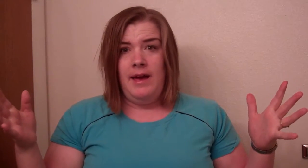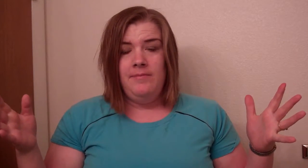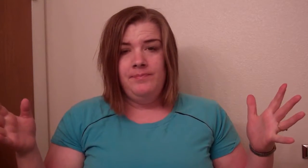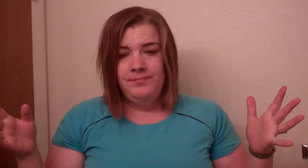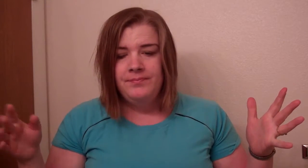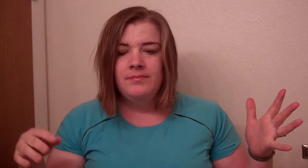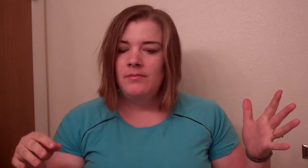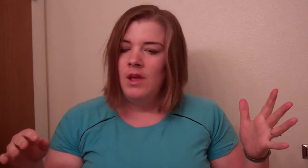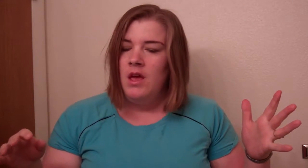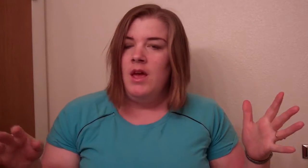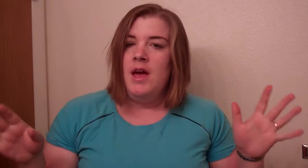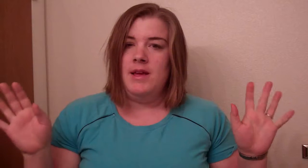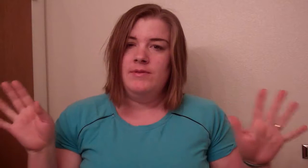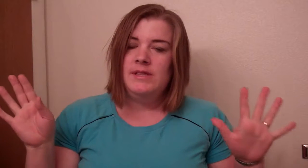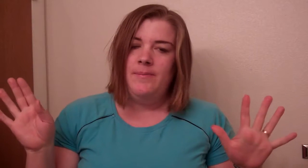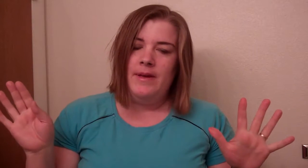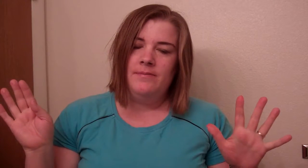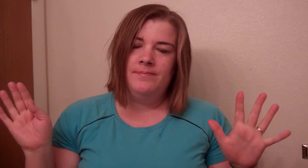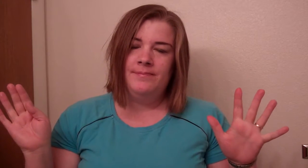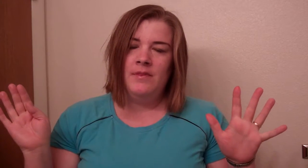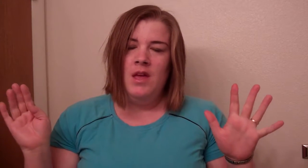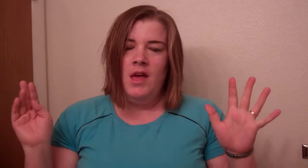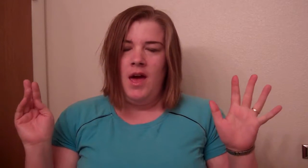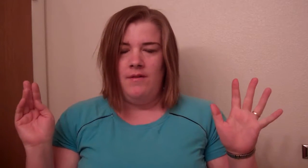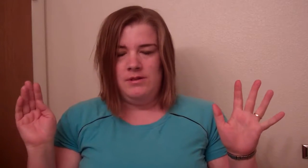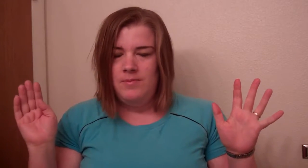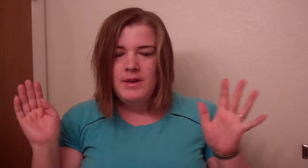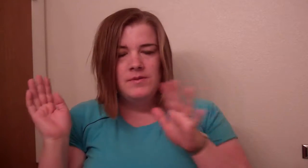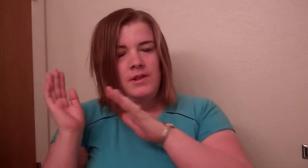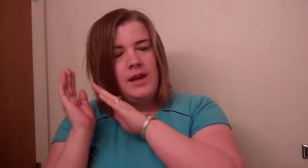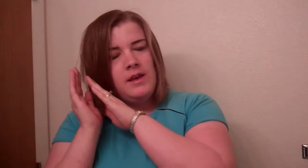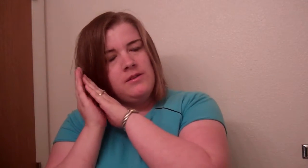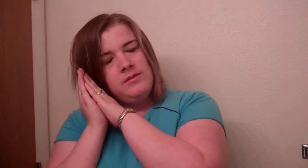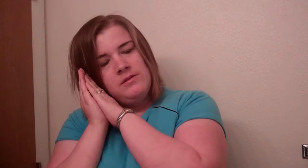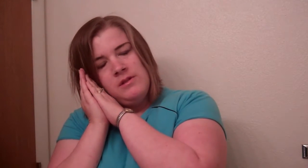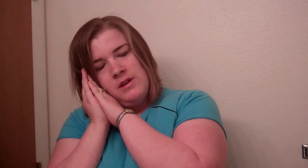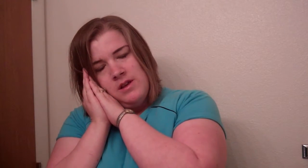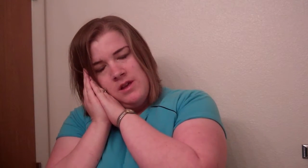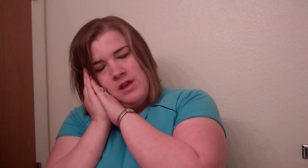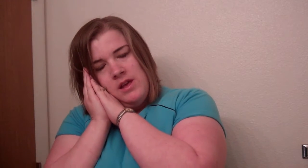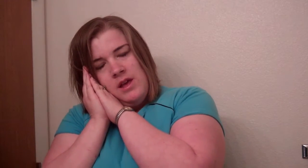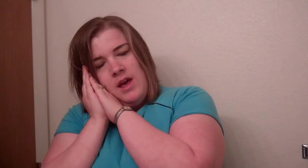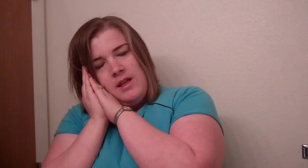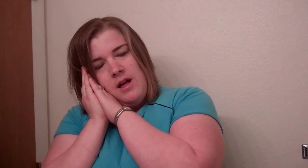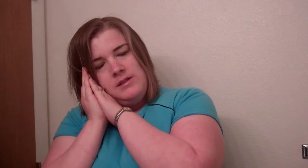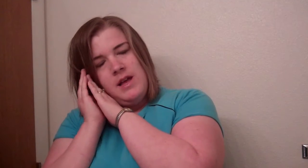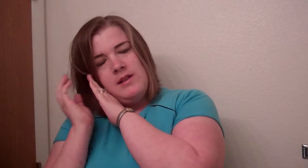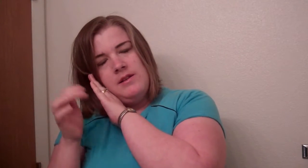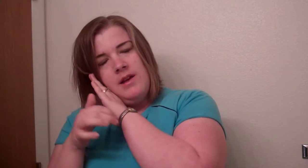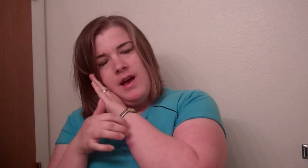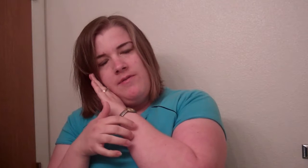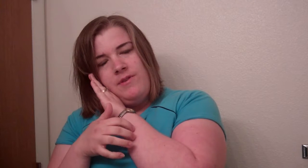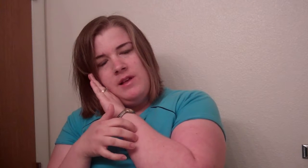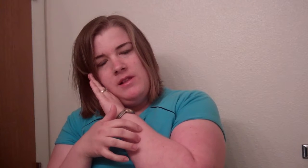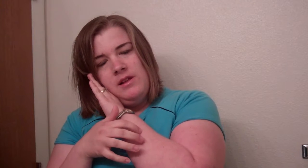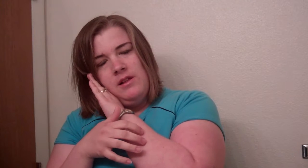night and I was sleeping ever so peacefully and all of a sudden I feel a little